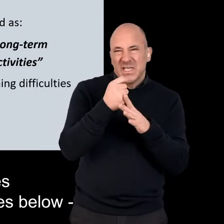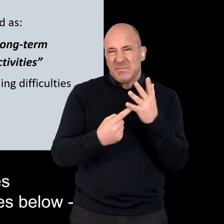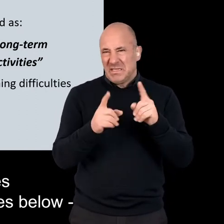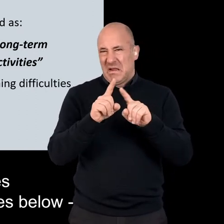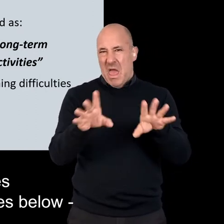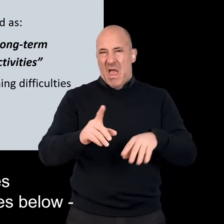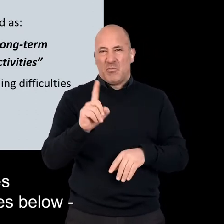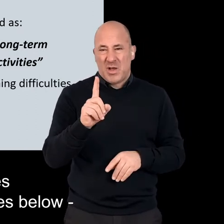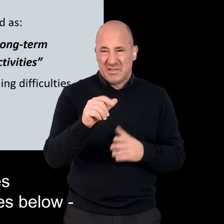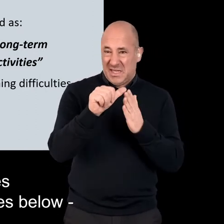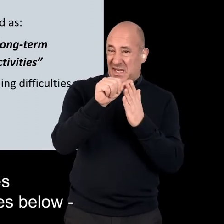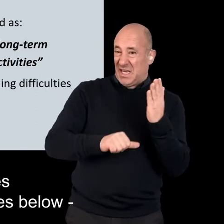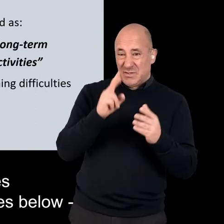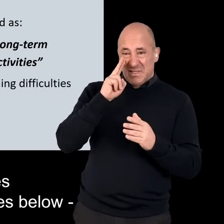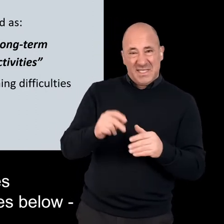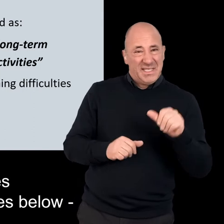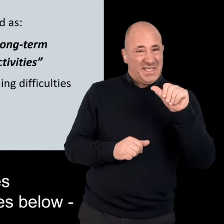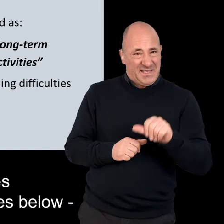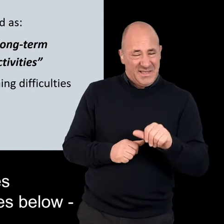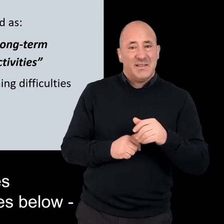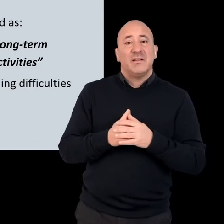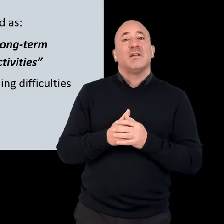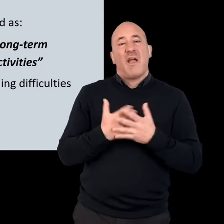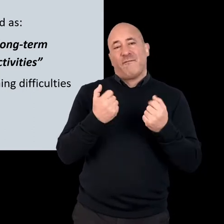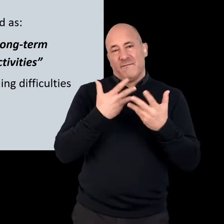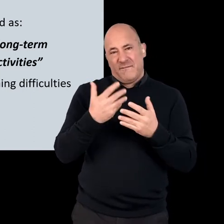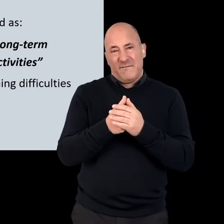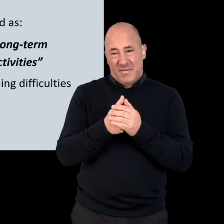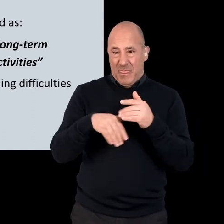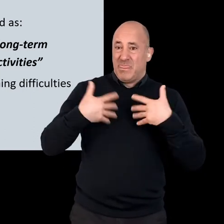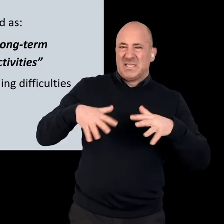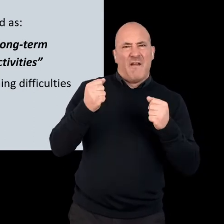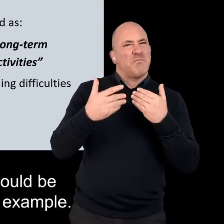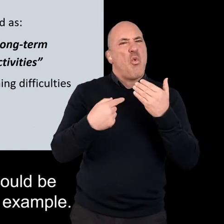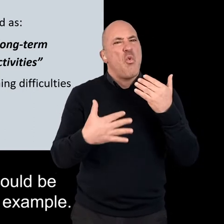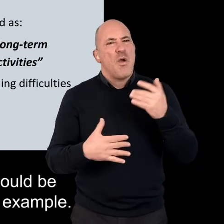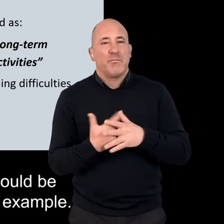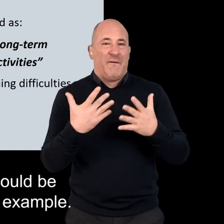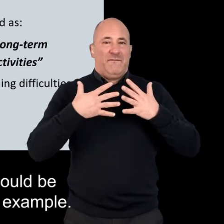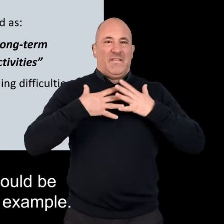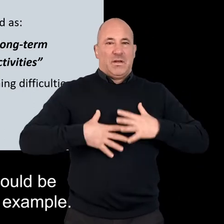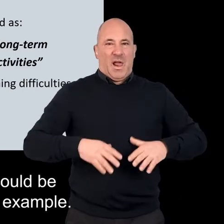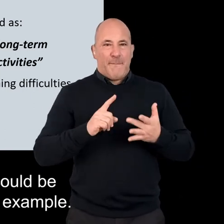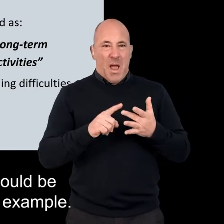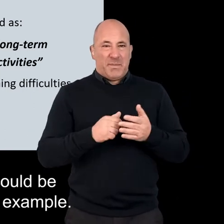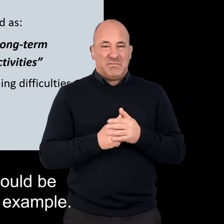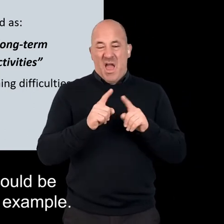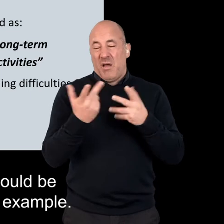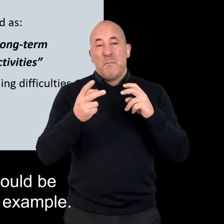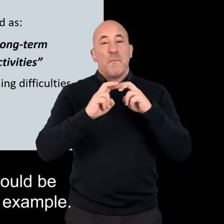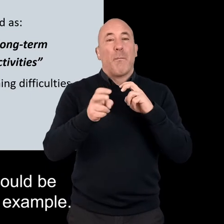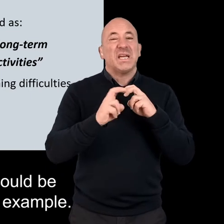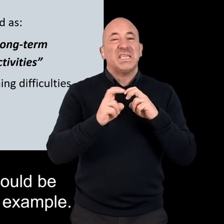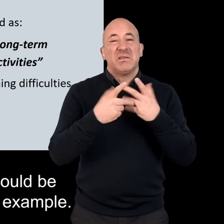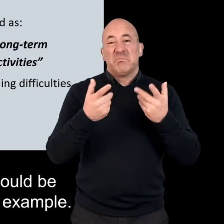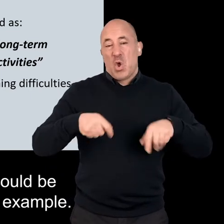impairments, disabilities below. It is not an exhaustive list. So it physical impairments. So it could be mobility related.